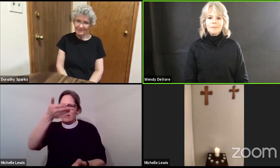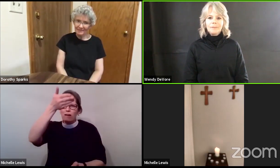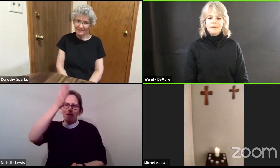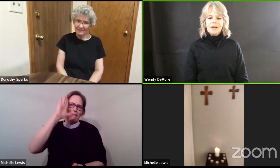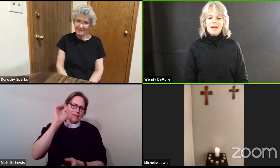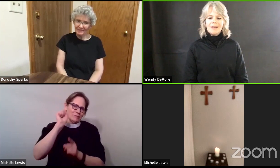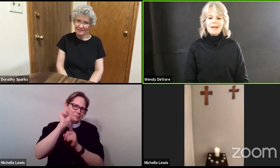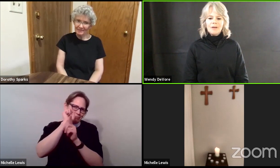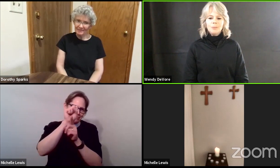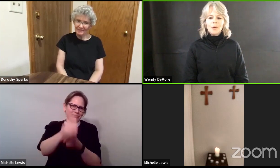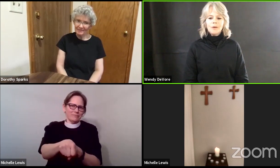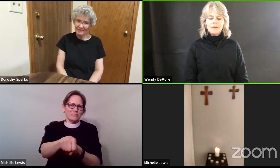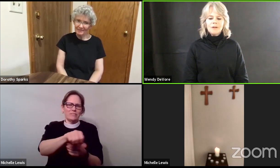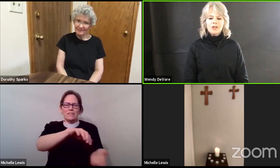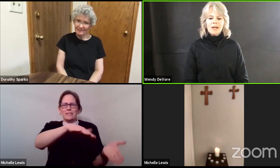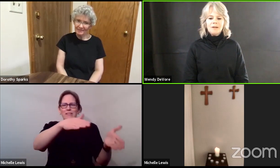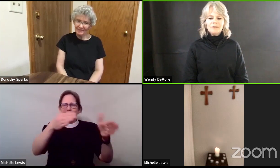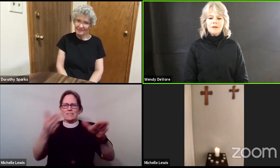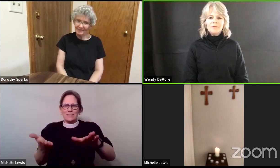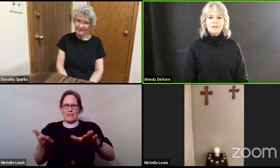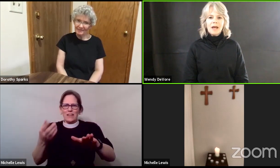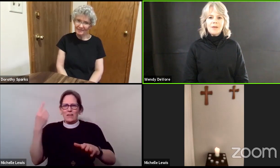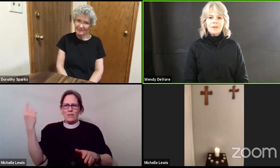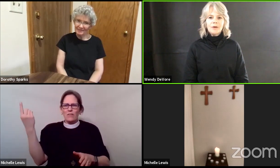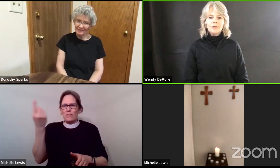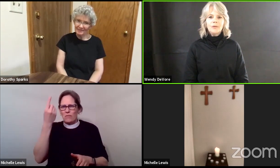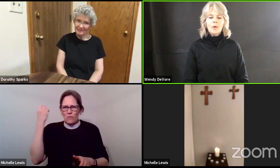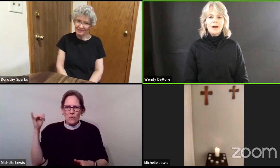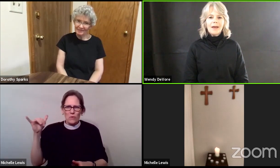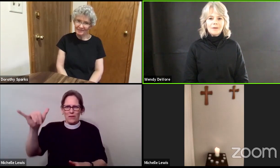God has broken the chains of death forever.